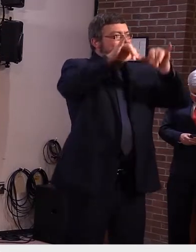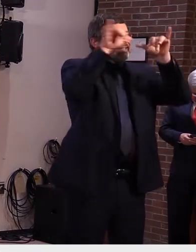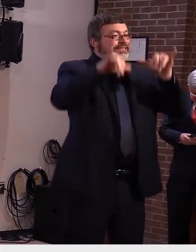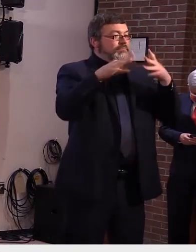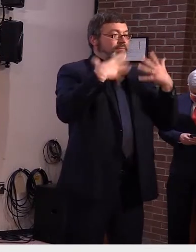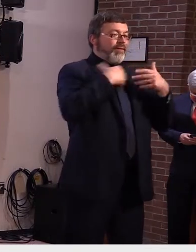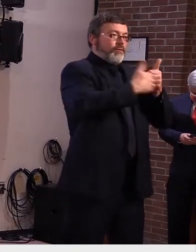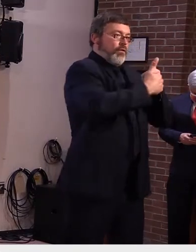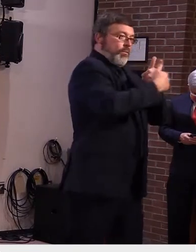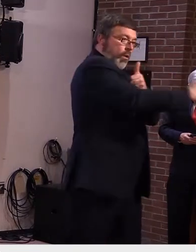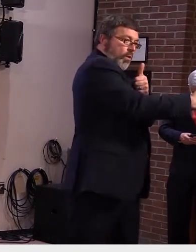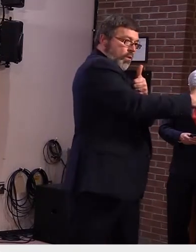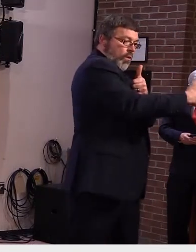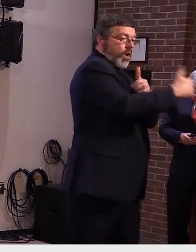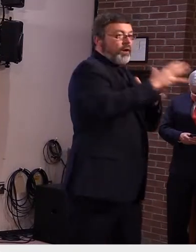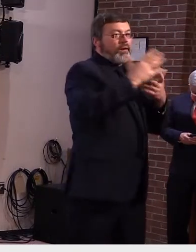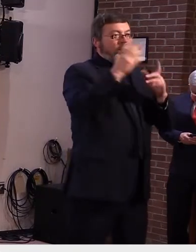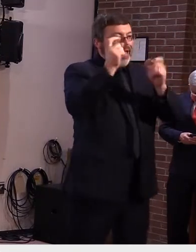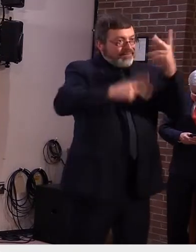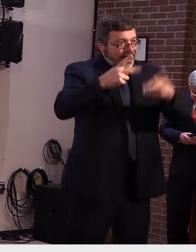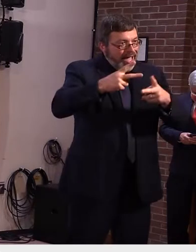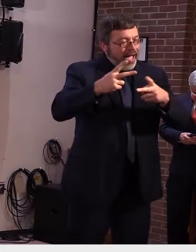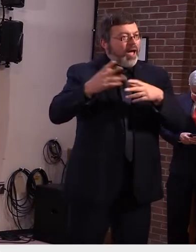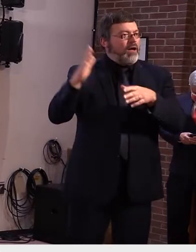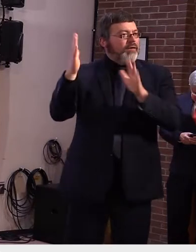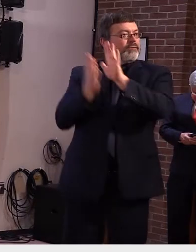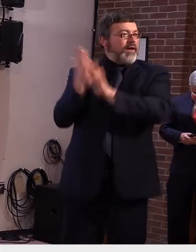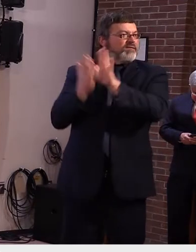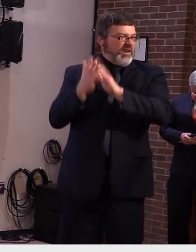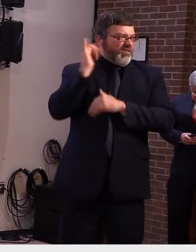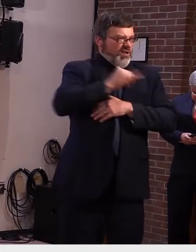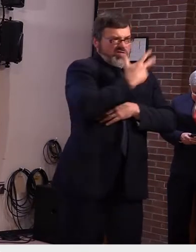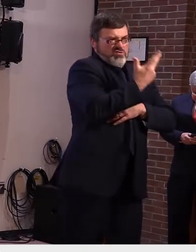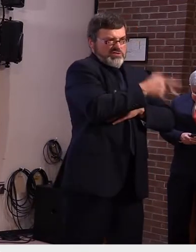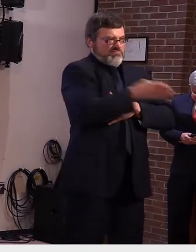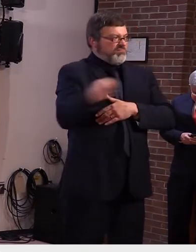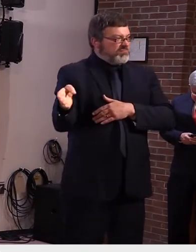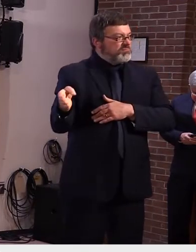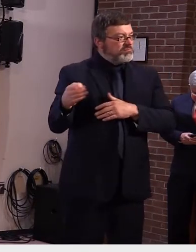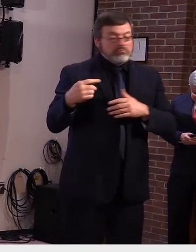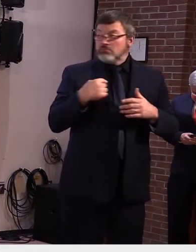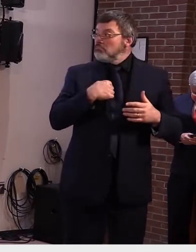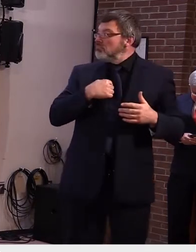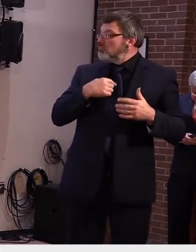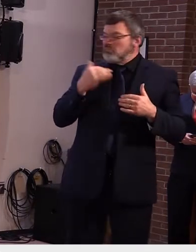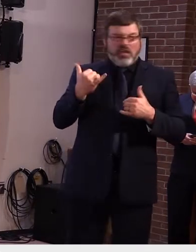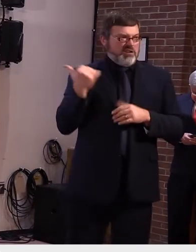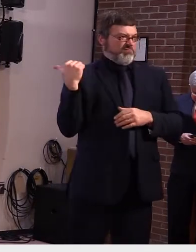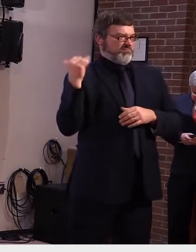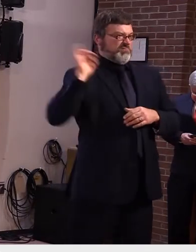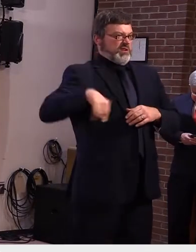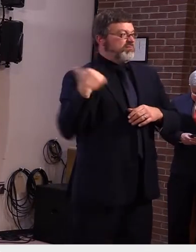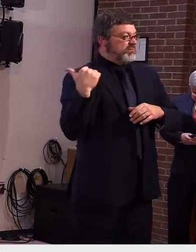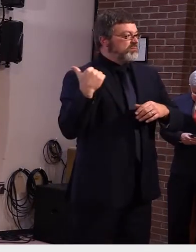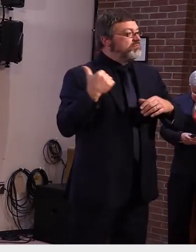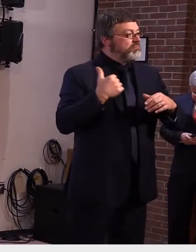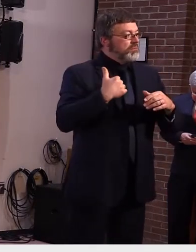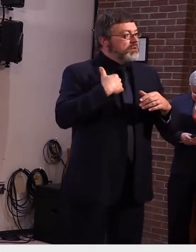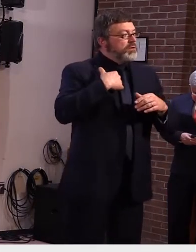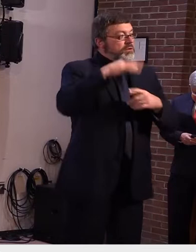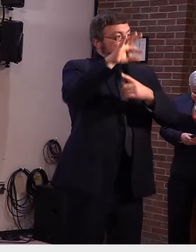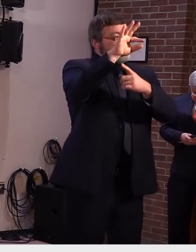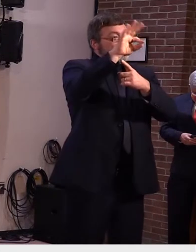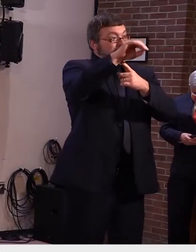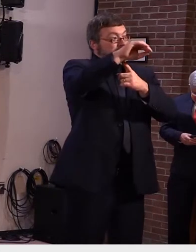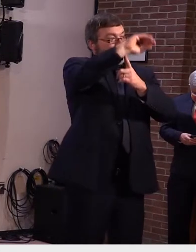Nearly all districts, over 90 percent, responded to this data collection. We still have some data to clean up from independent schools, but these